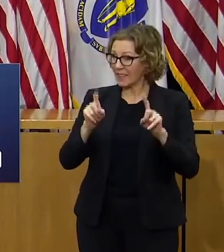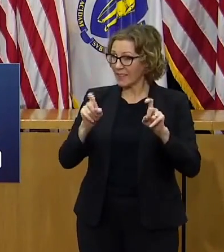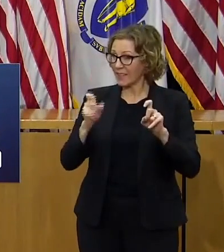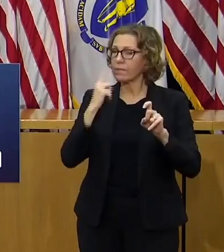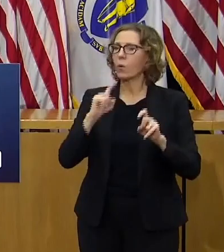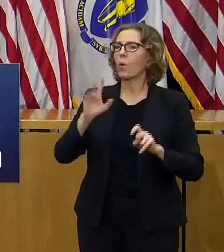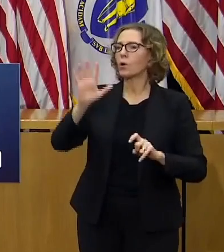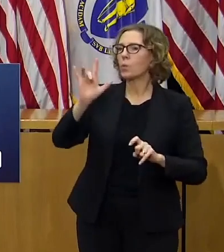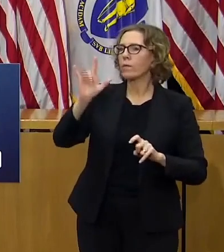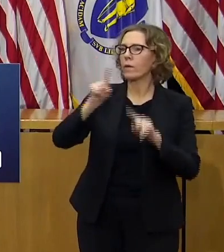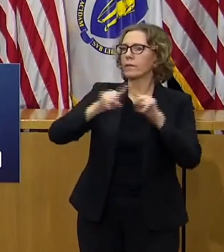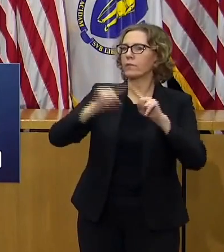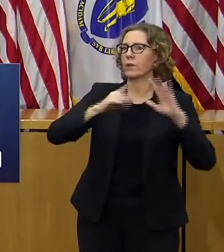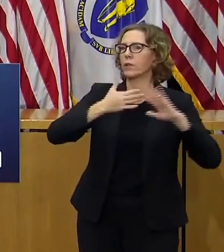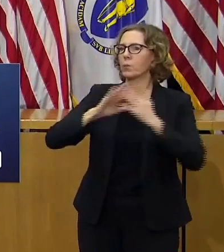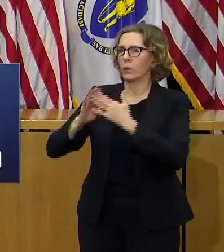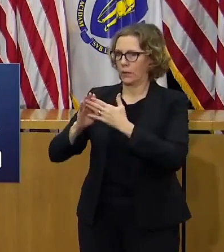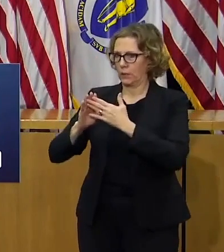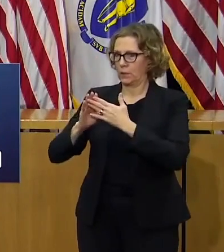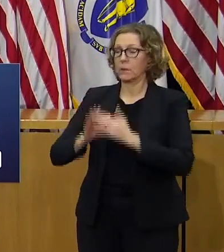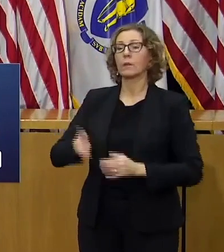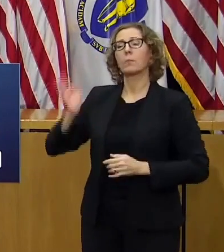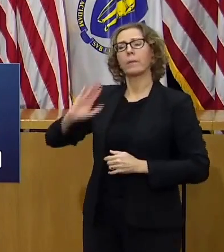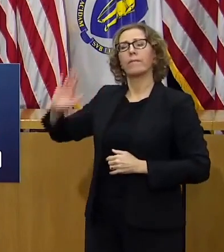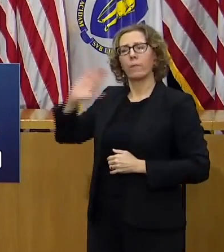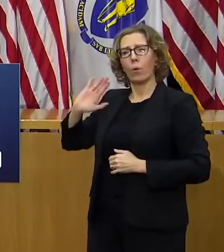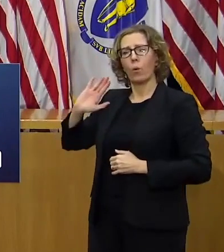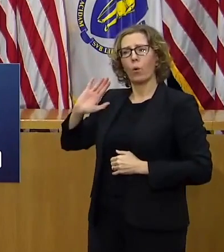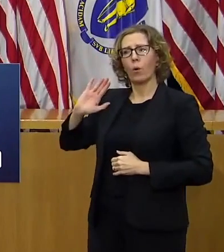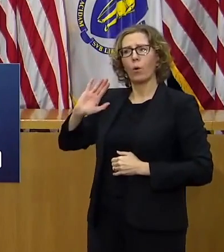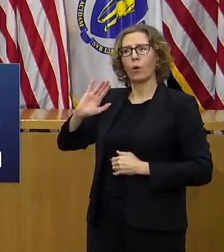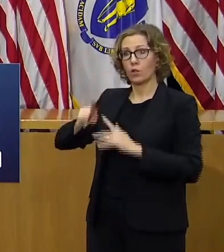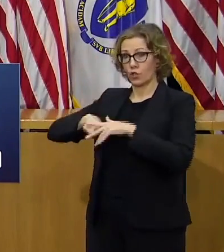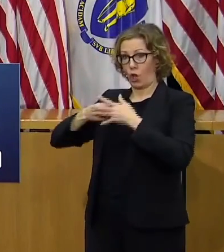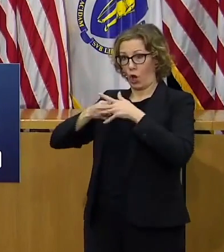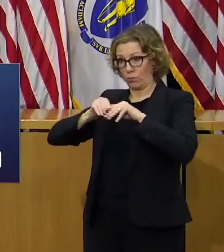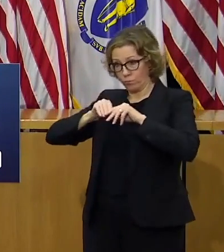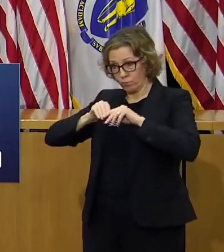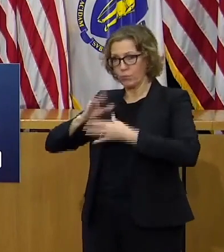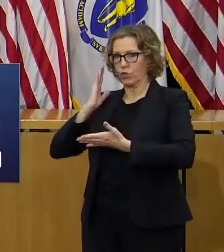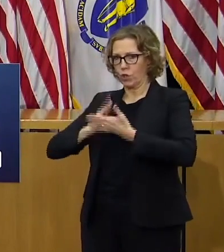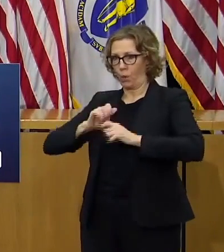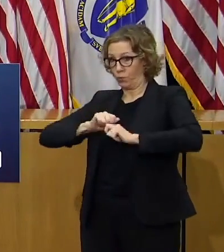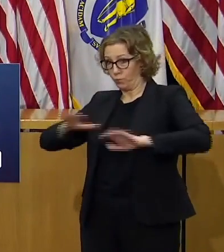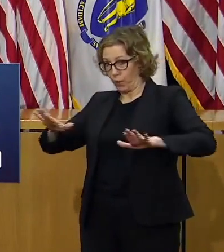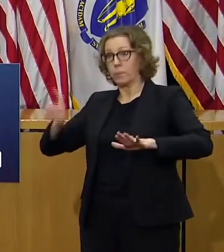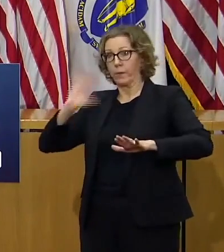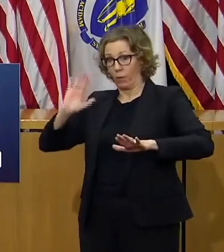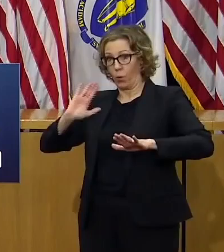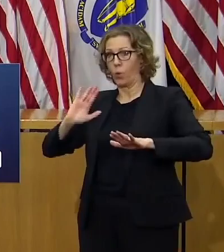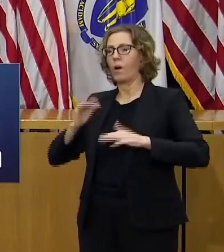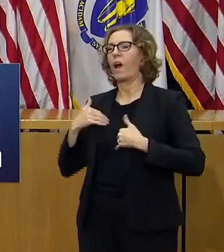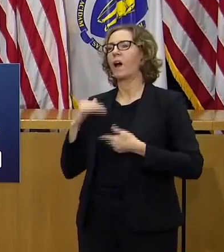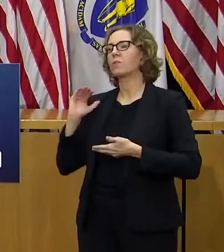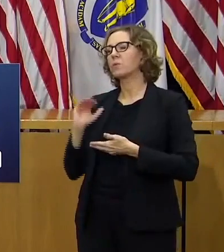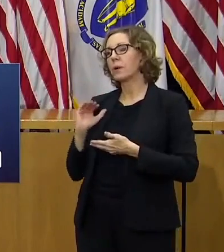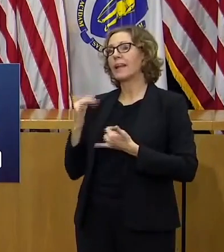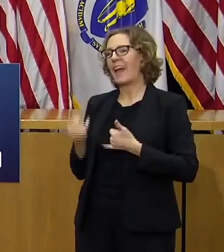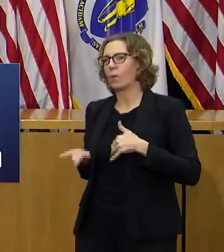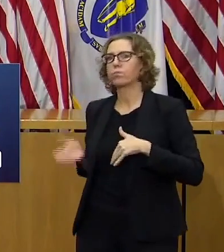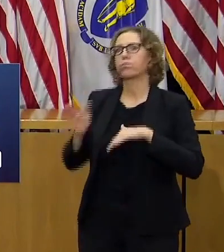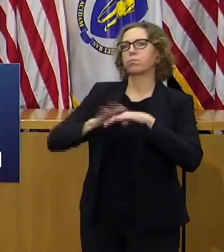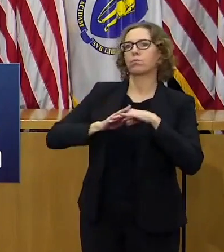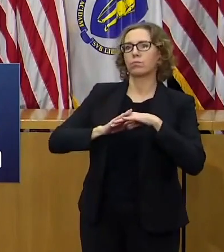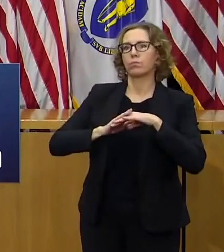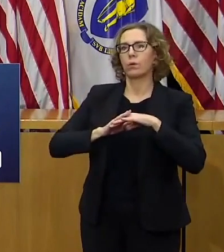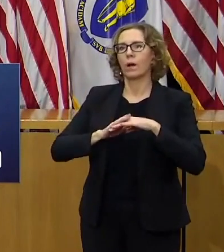that's an increase of 17 communities compared to when we launched the stop the spread program back in July the